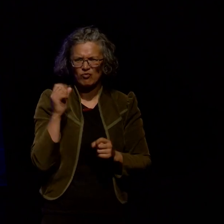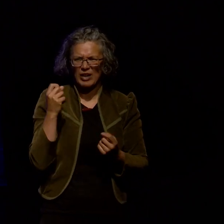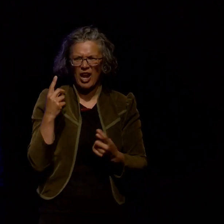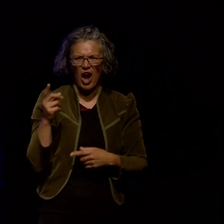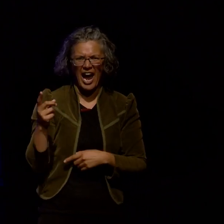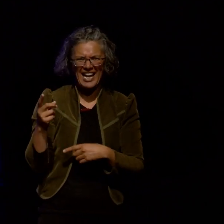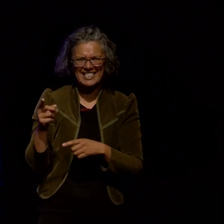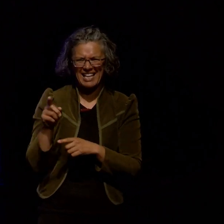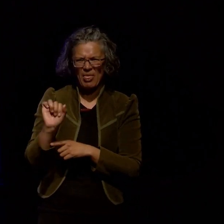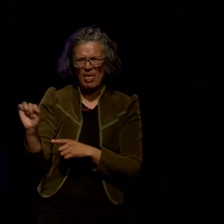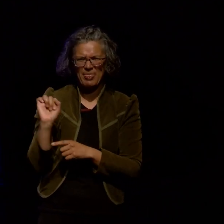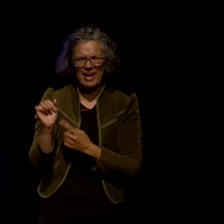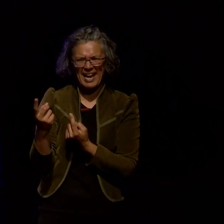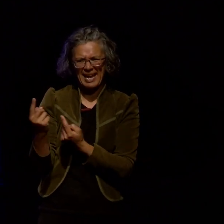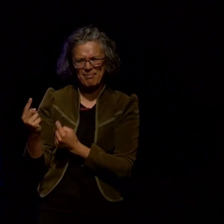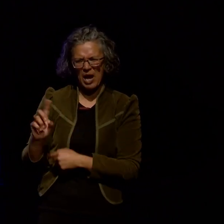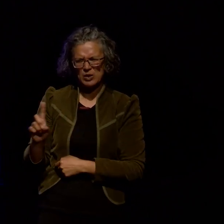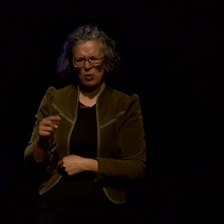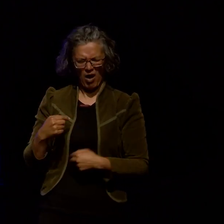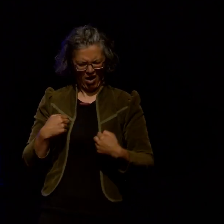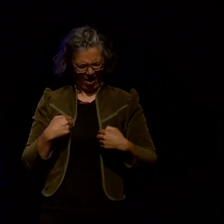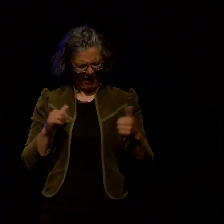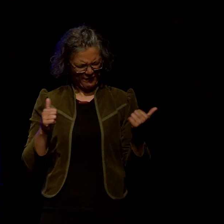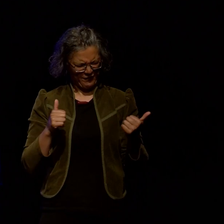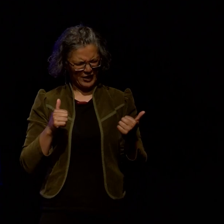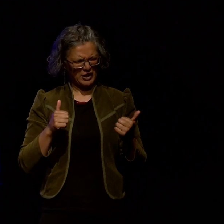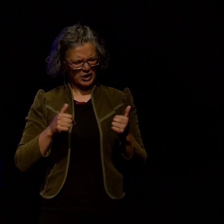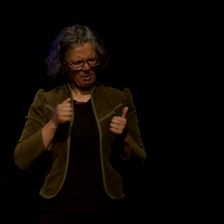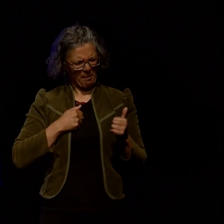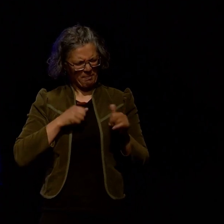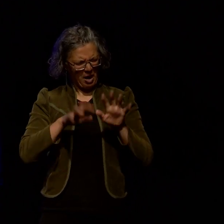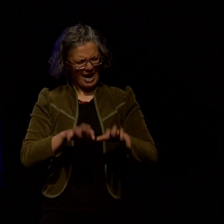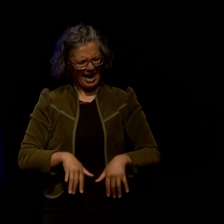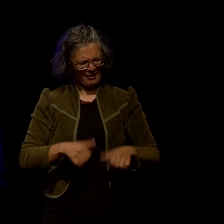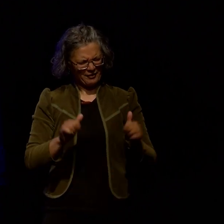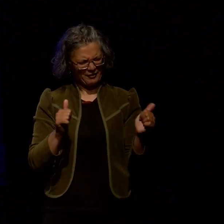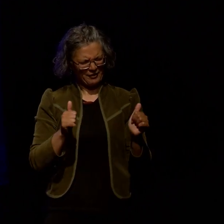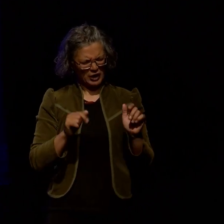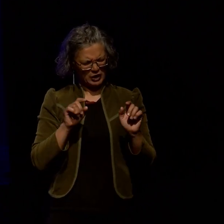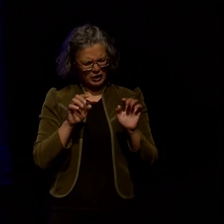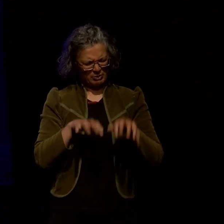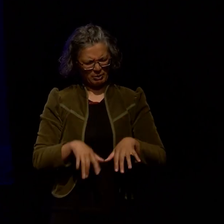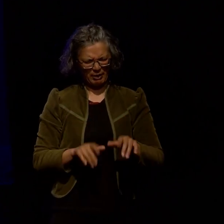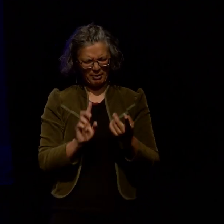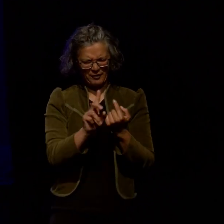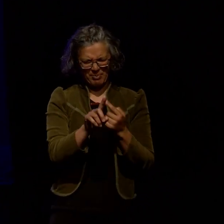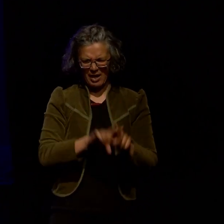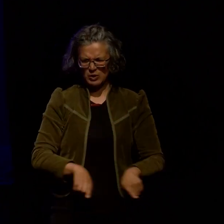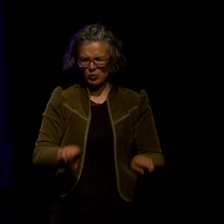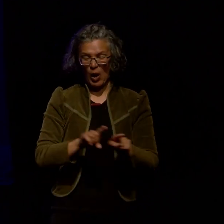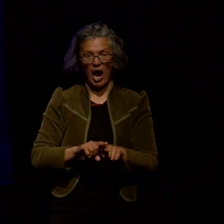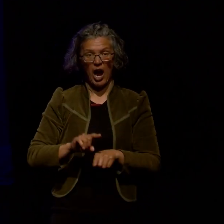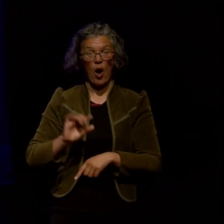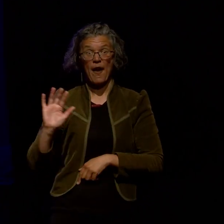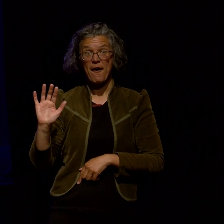these emails I've written these emails way too many times myself and then by the